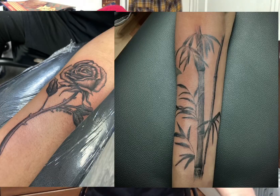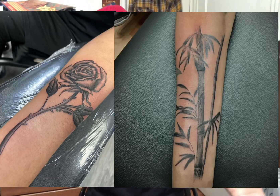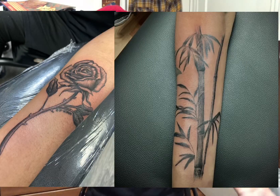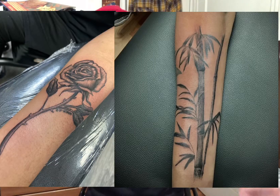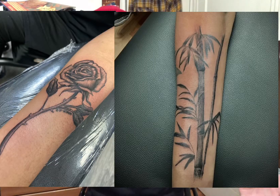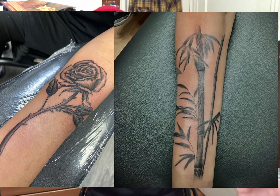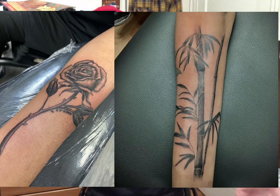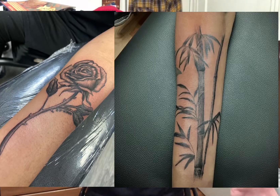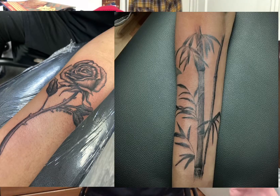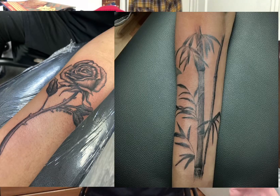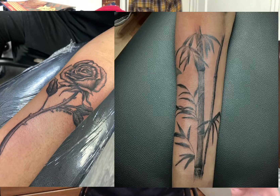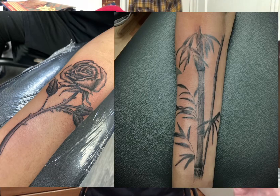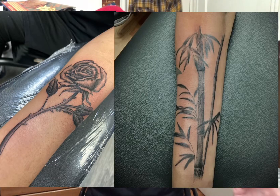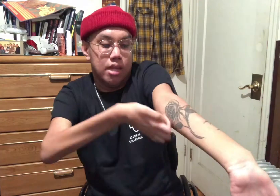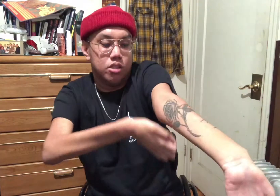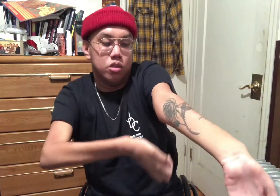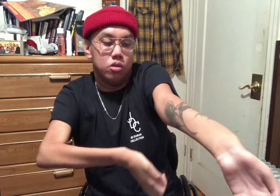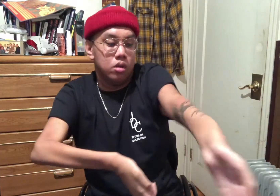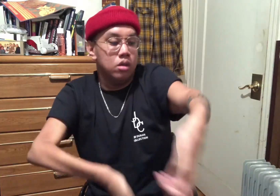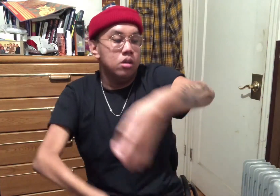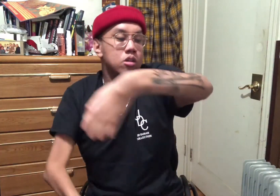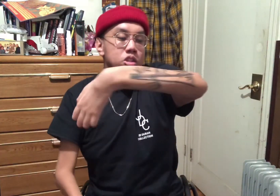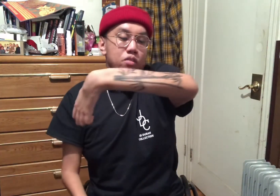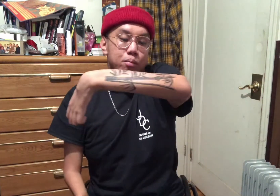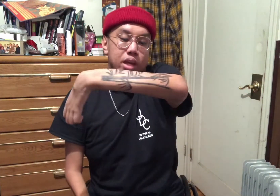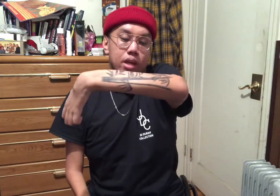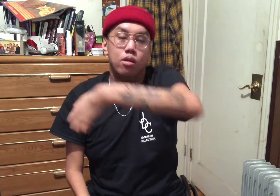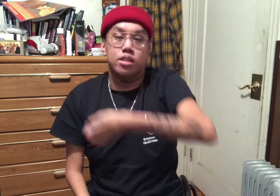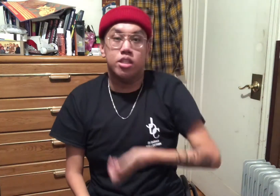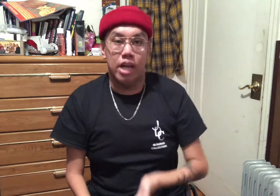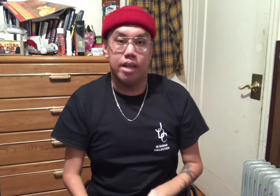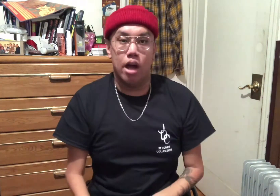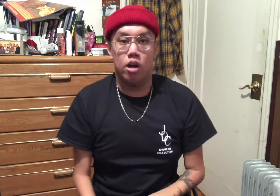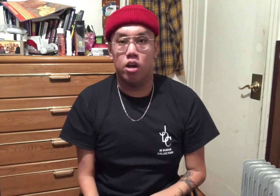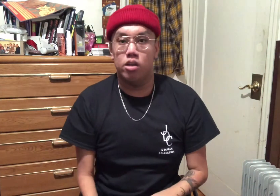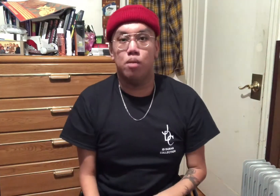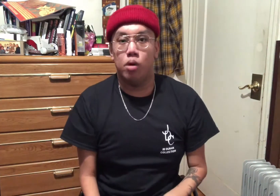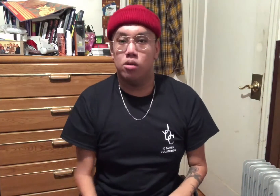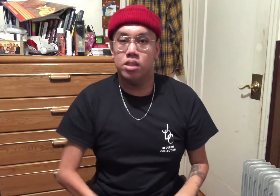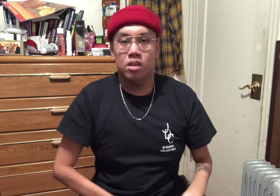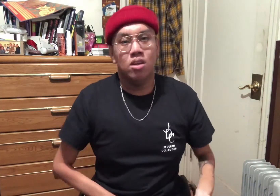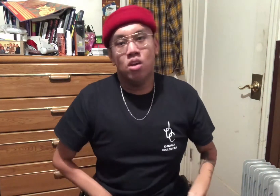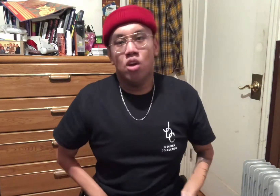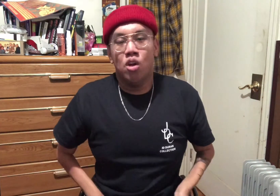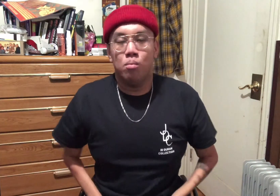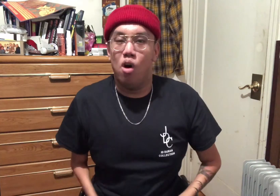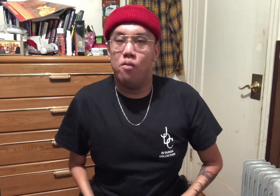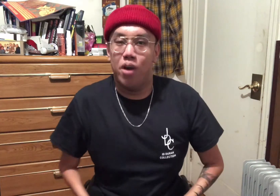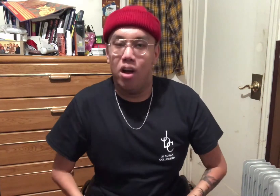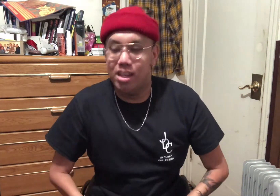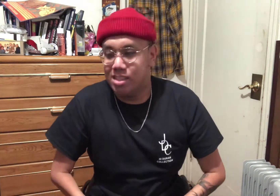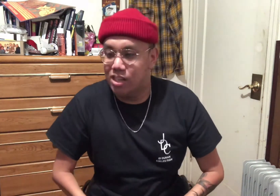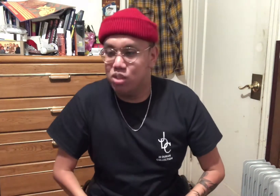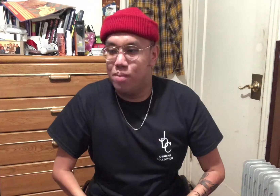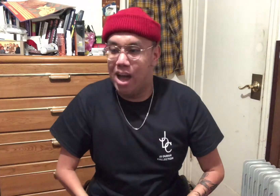where they're at in the tattoo. So for me, it was the shading that hurt the most. But overall, it's not too bad.